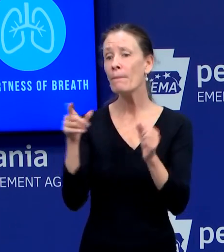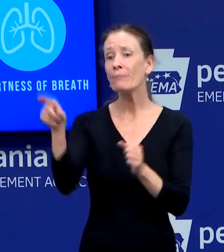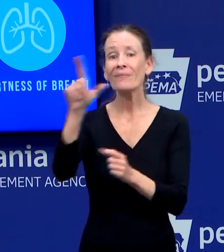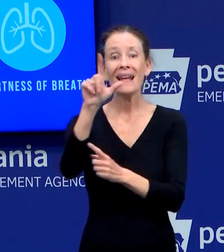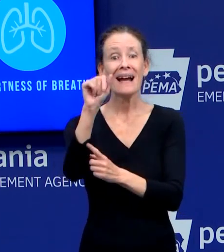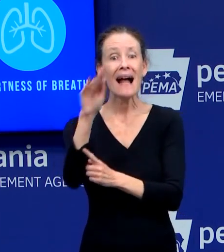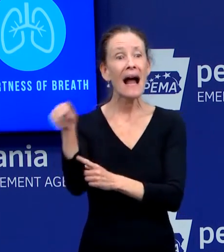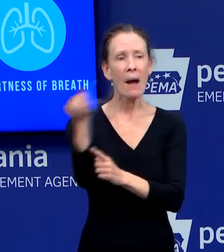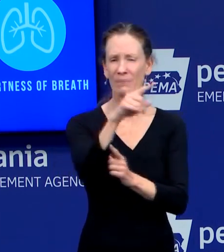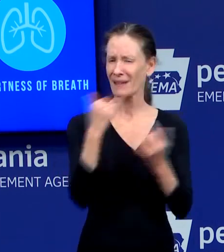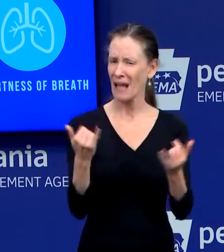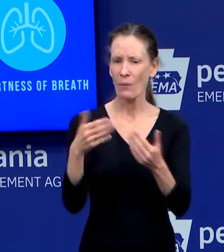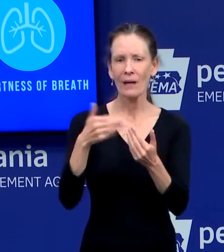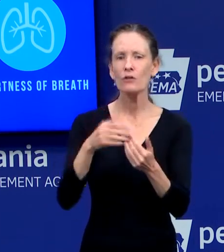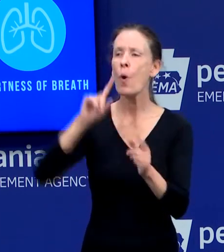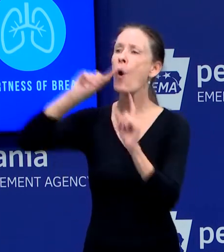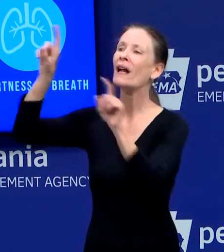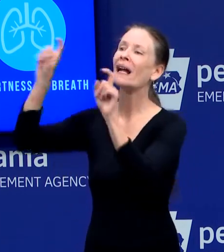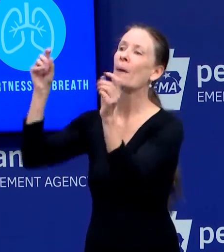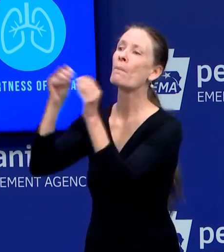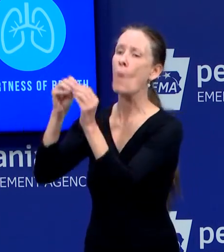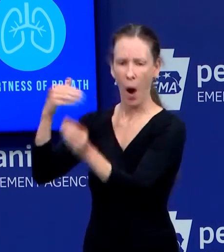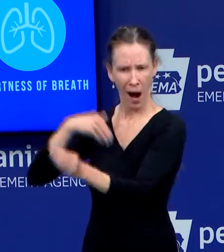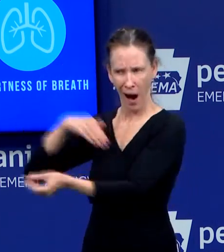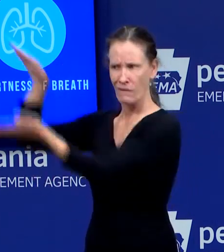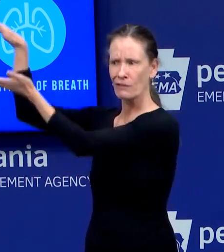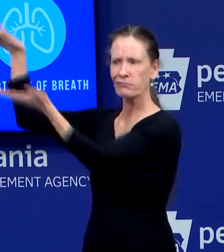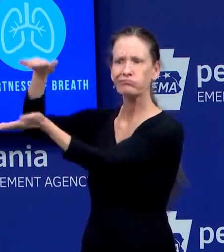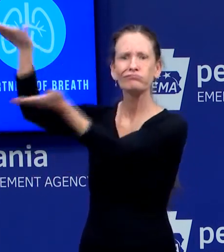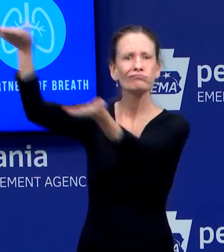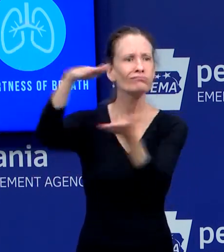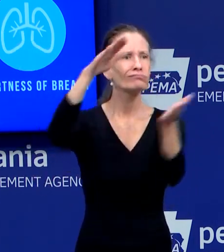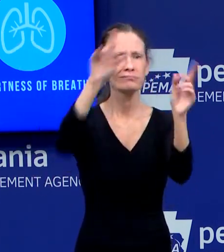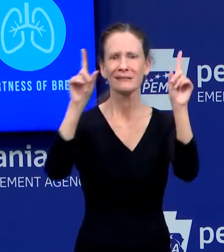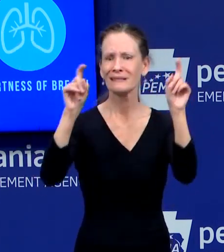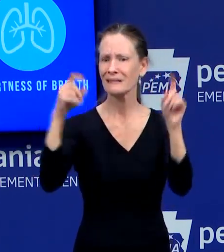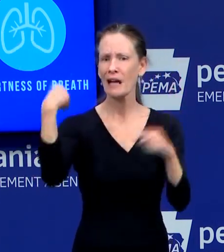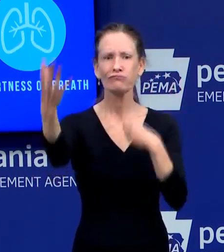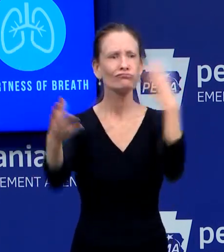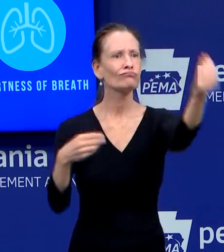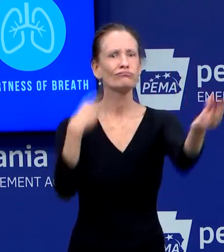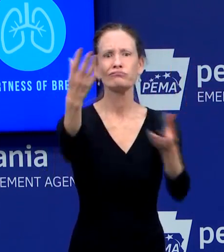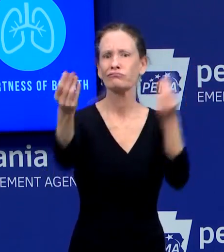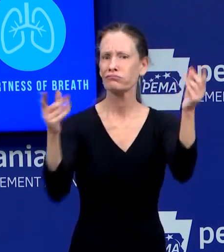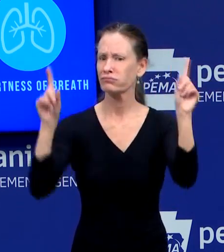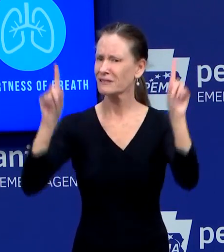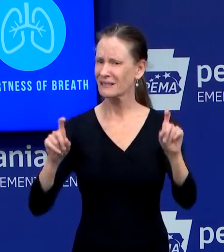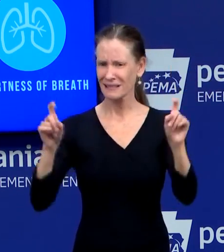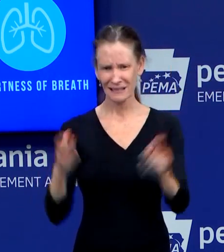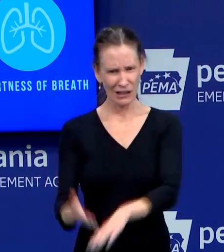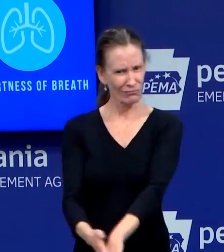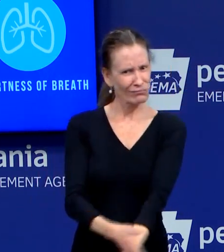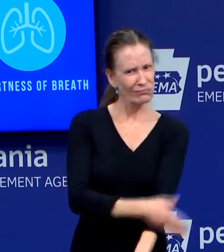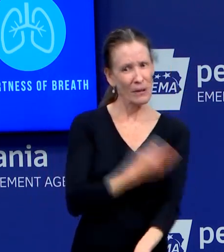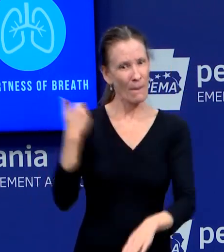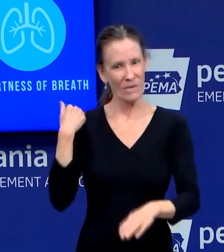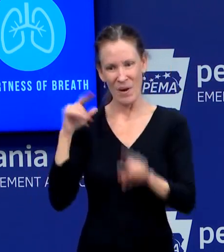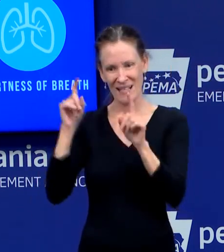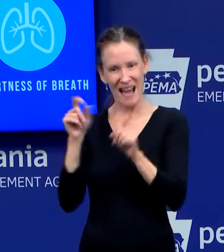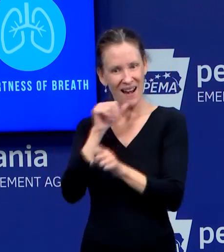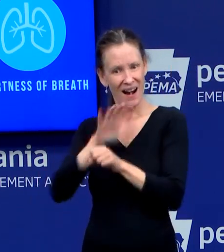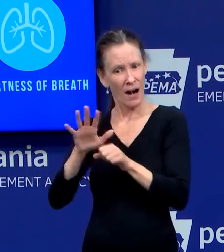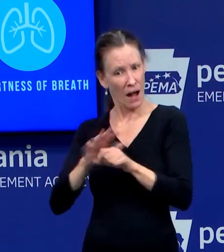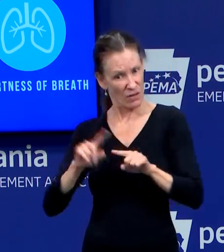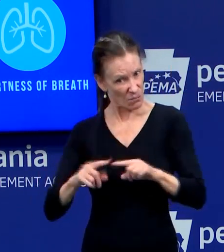just to do the test. And then that will continue to improve. But the country is not at a